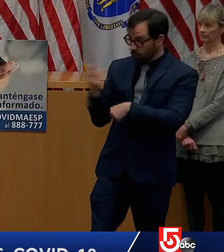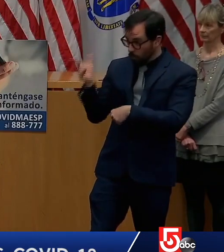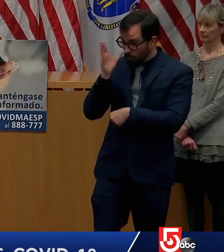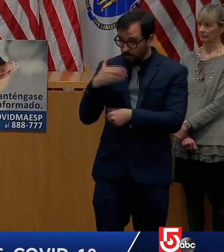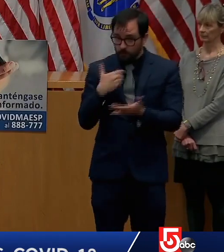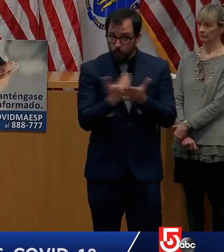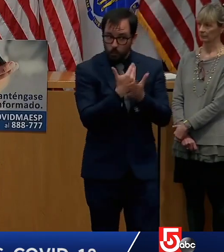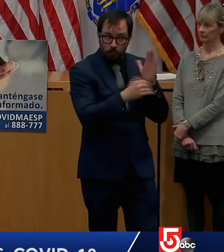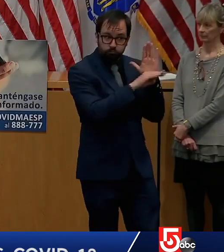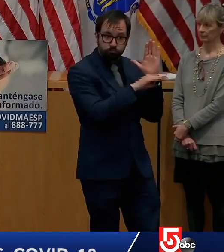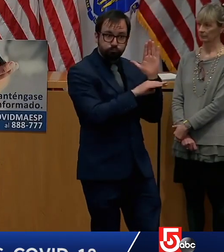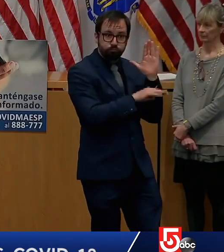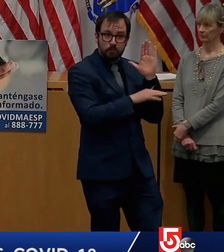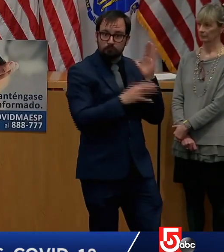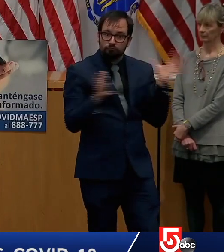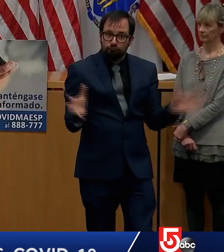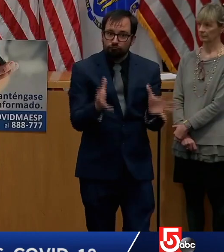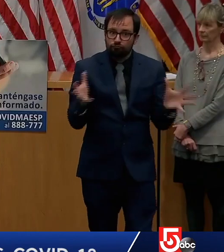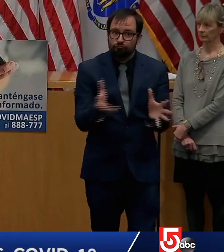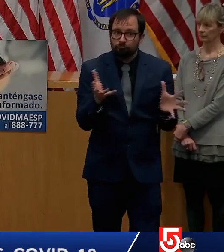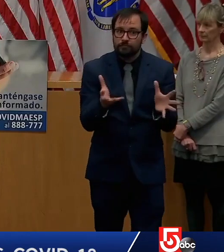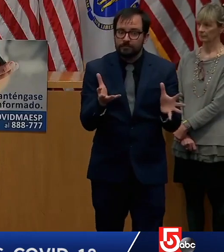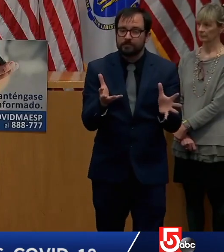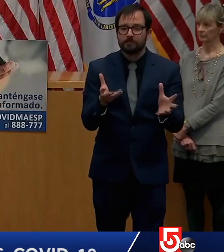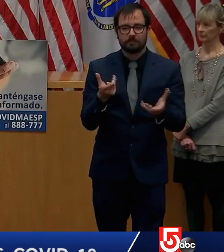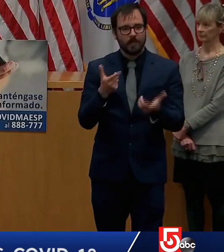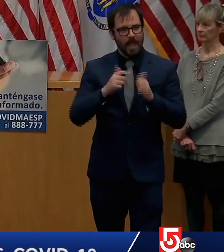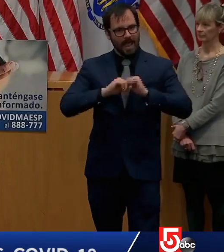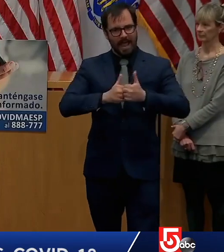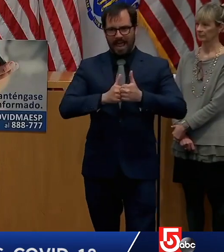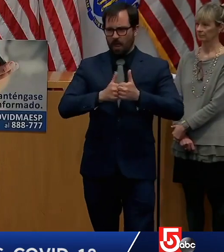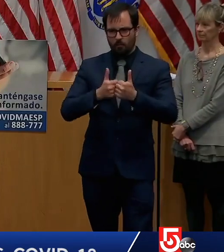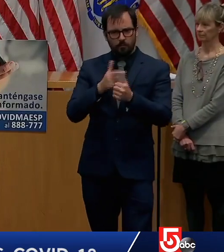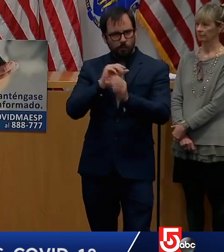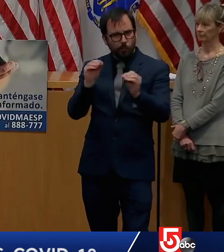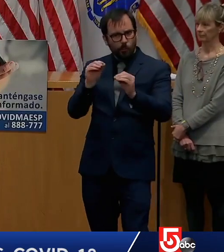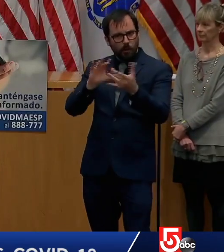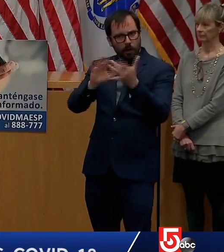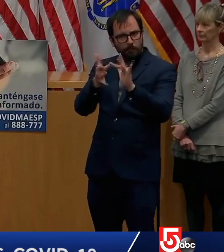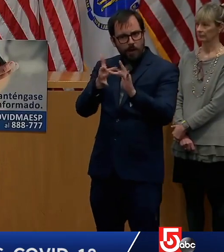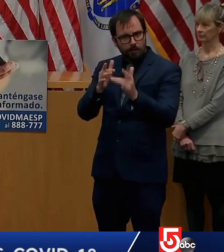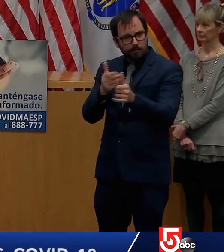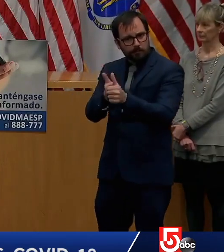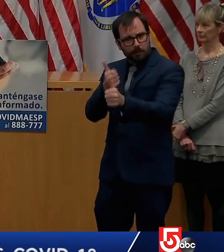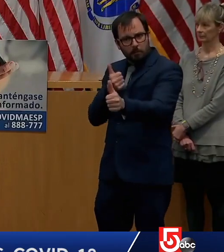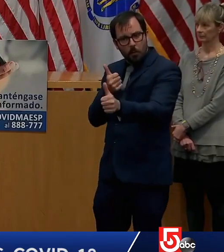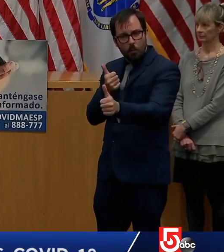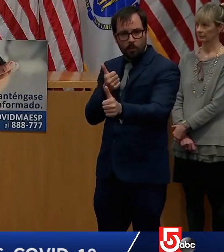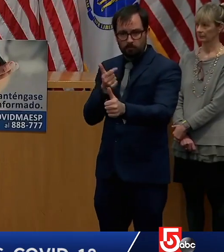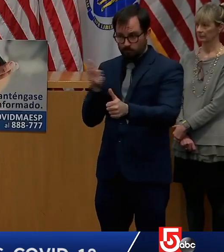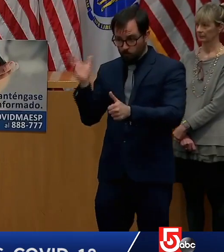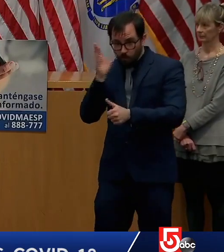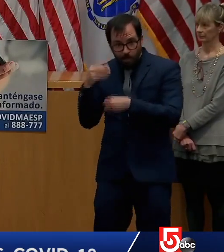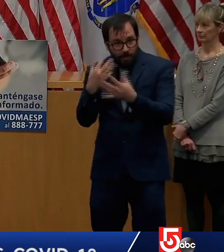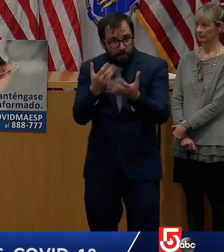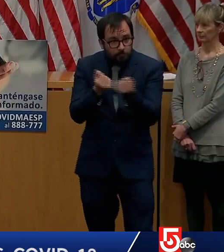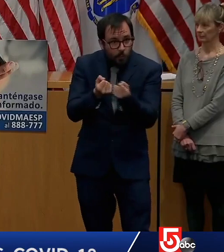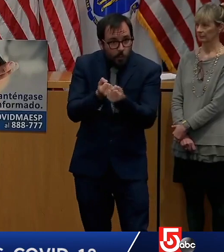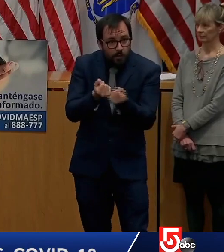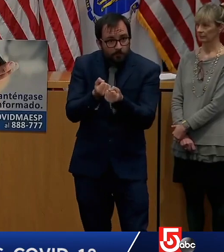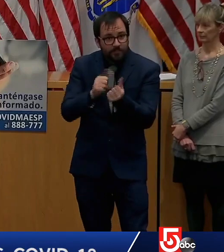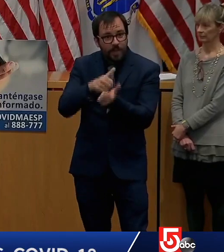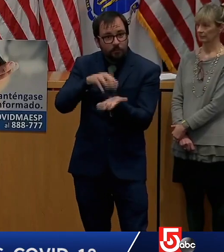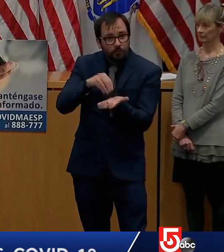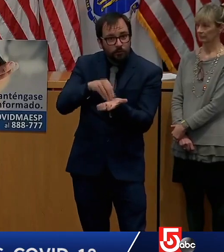Yeah, it's a great question. I would say absolutely. What you're going to see in this new guidance is sharing of some best practices for what remote learning